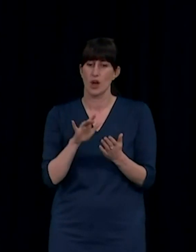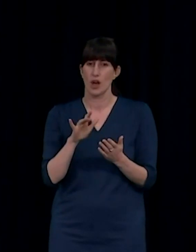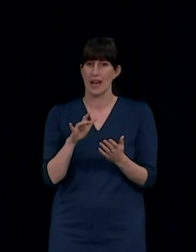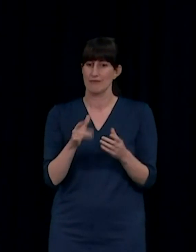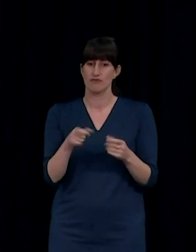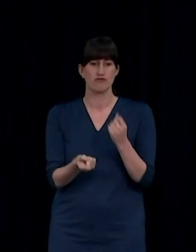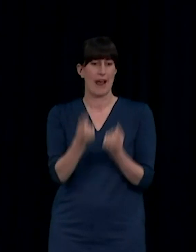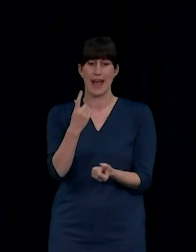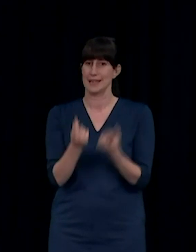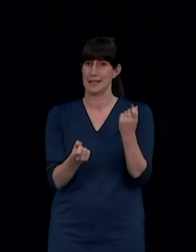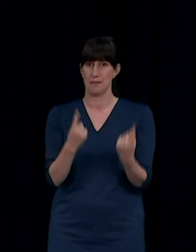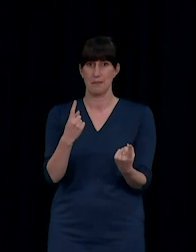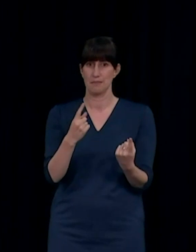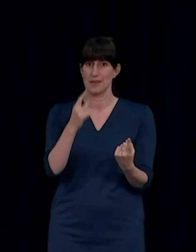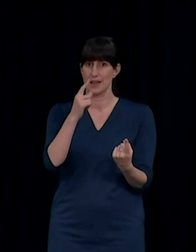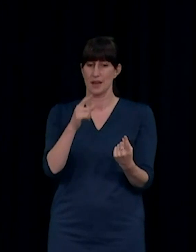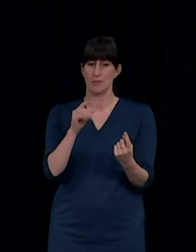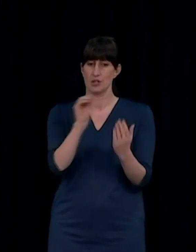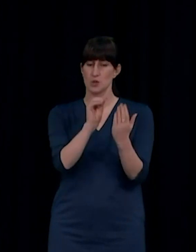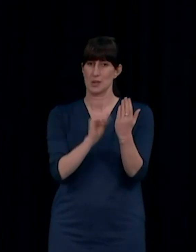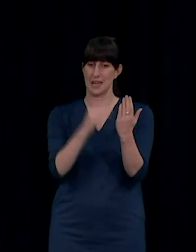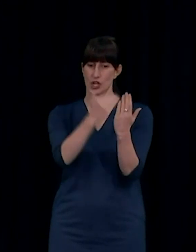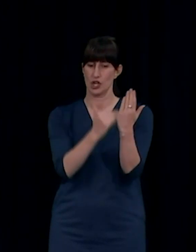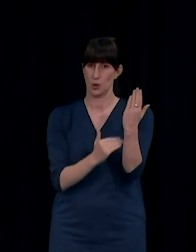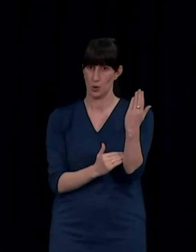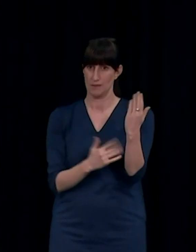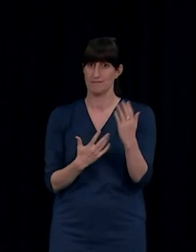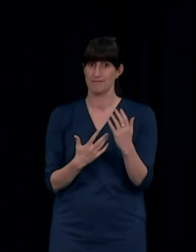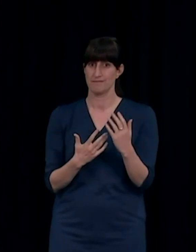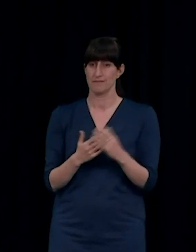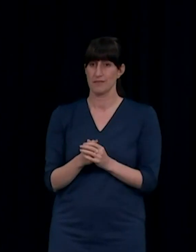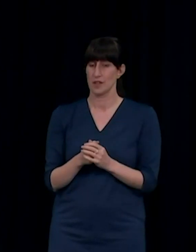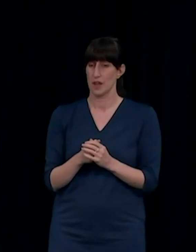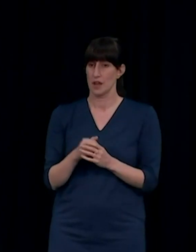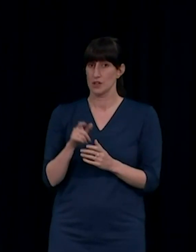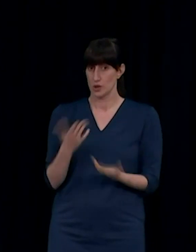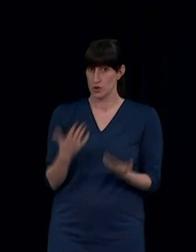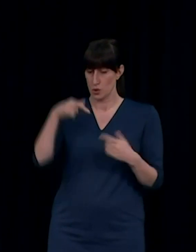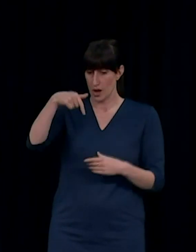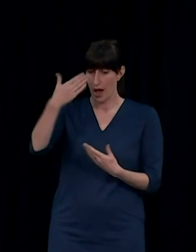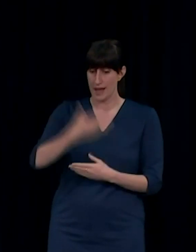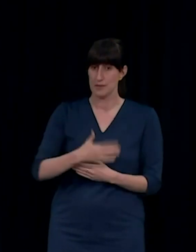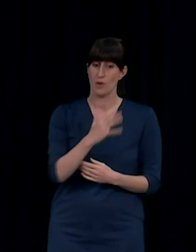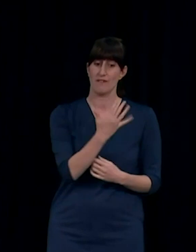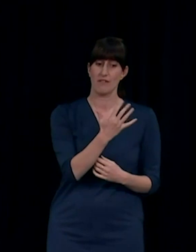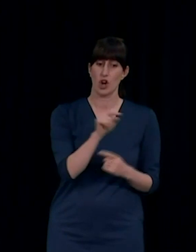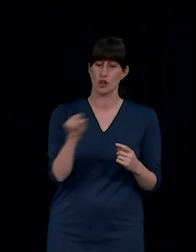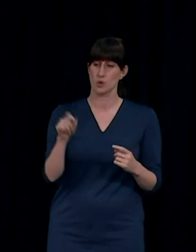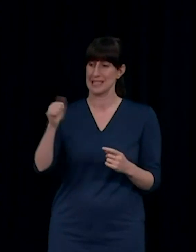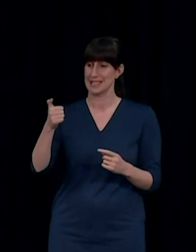And tonight, further rooms are being released into that system. Between 5 and 6 p.m., an extra 3